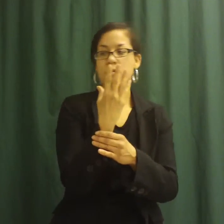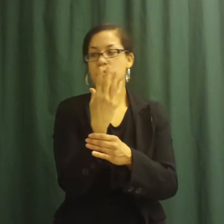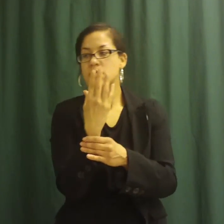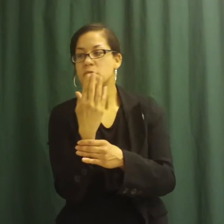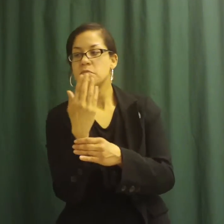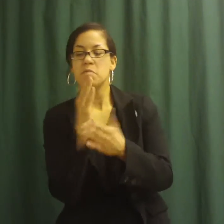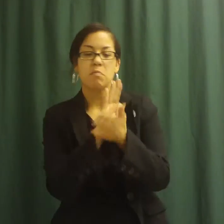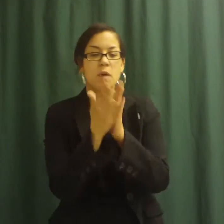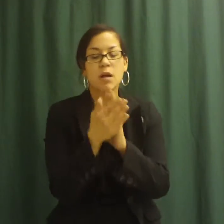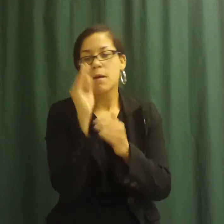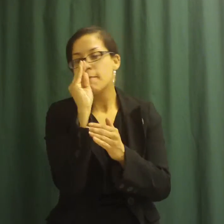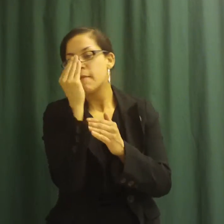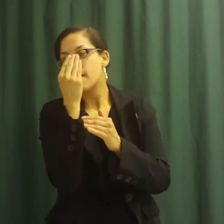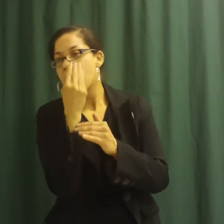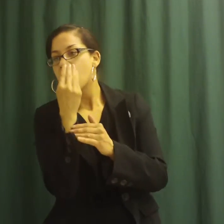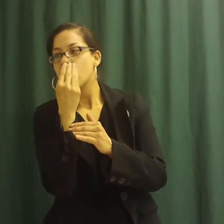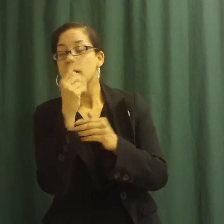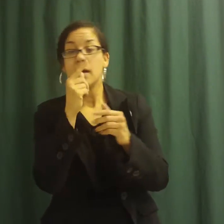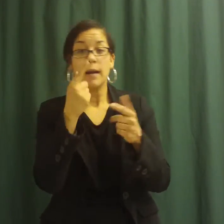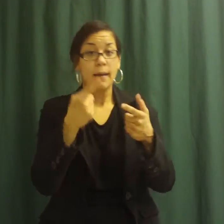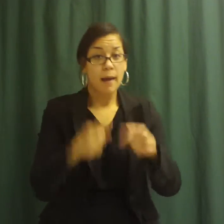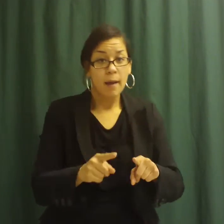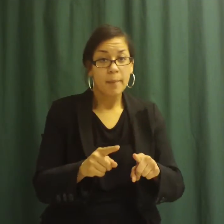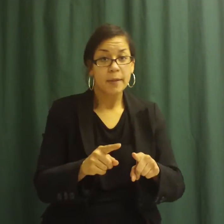Giant sunflowers grow very fast.